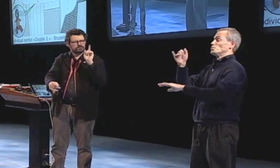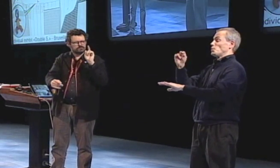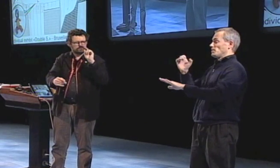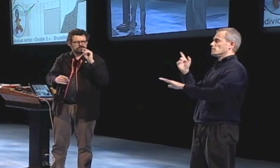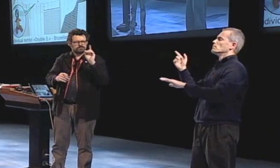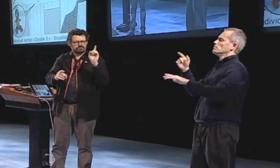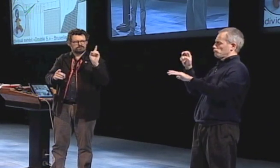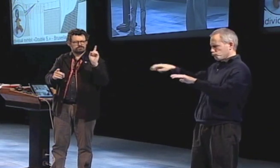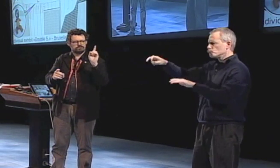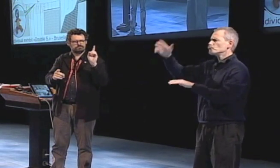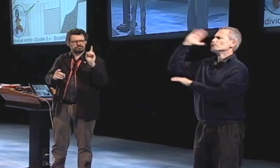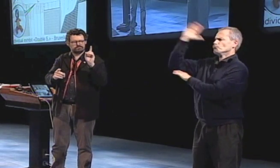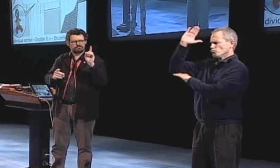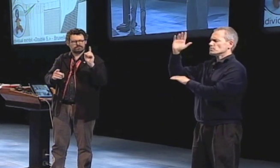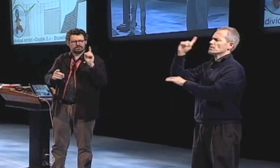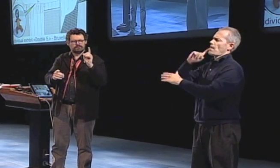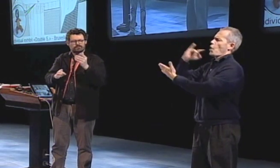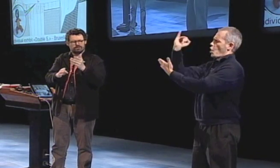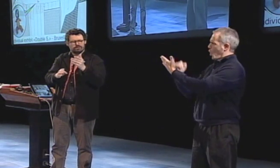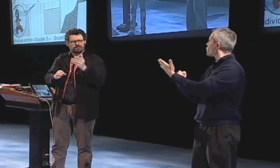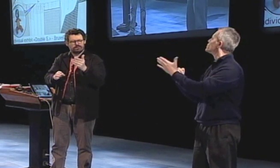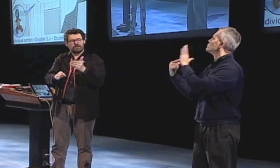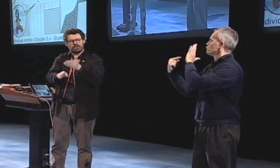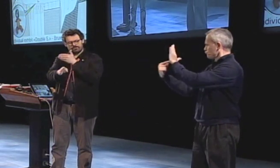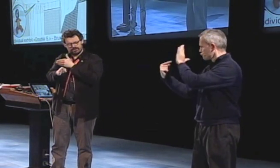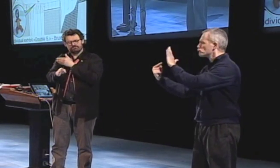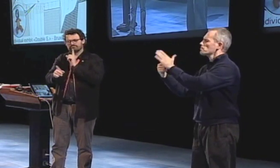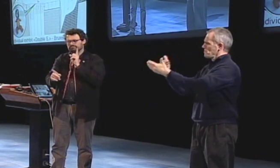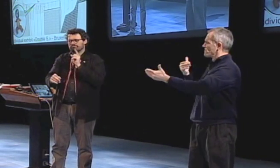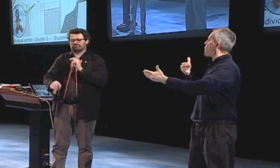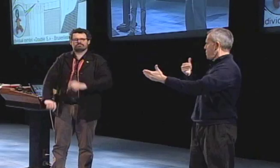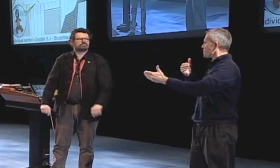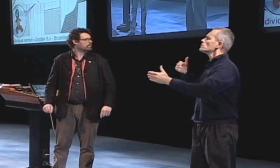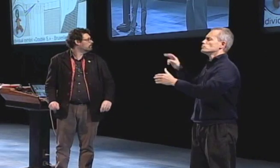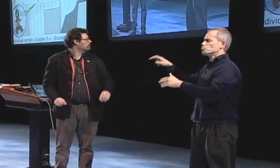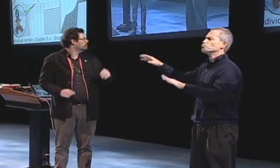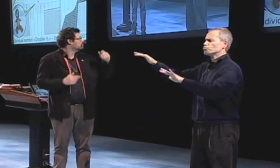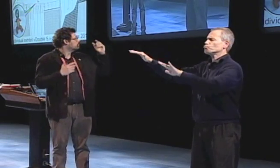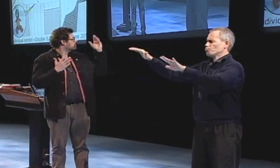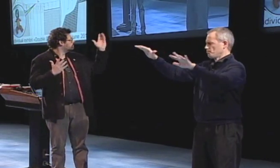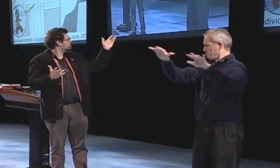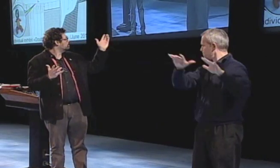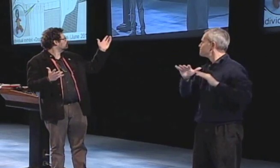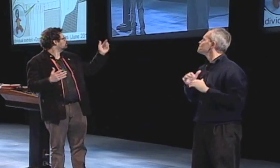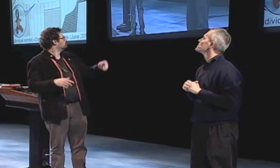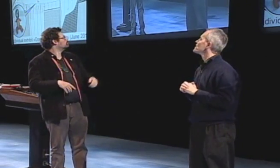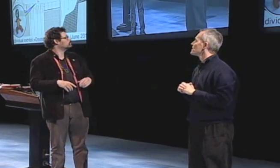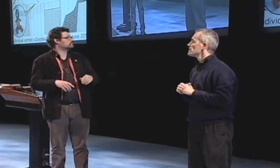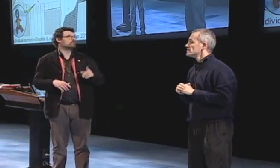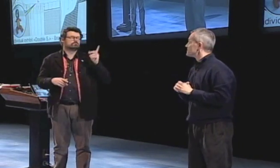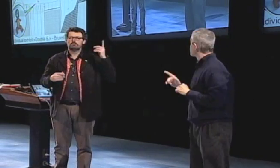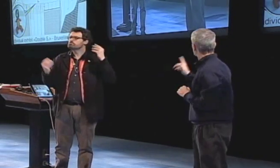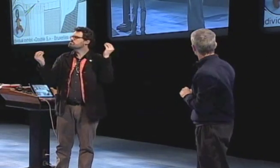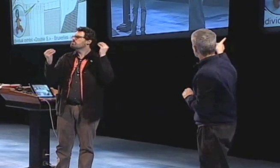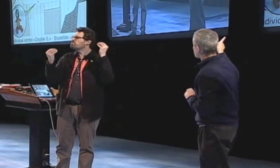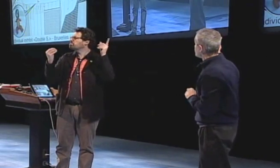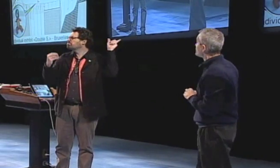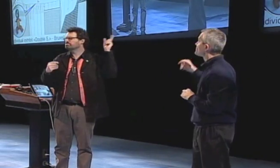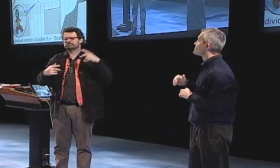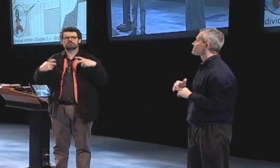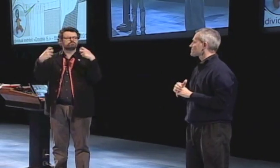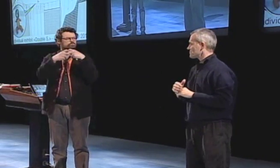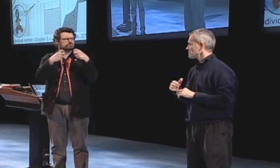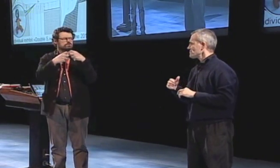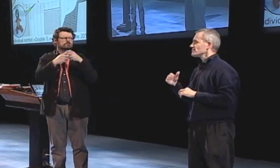2010 I had talked about deaf art and certism and given lectures on the